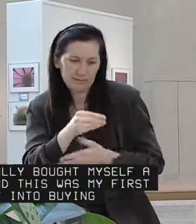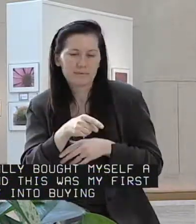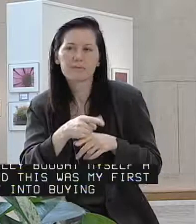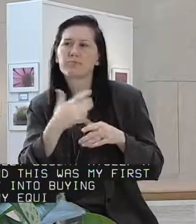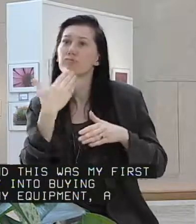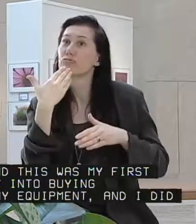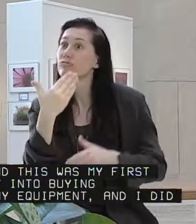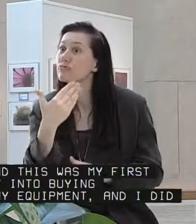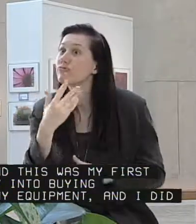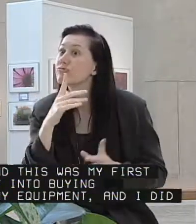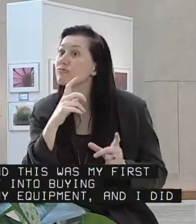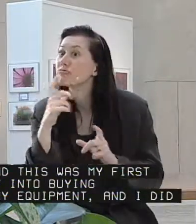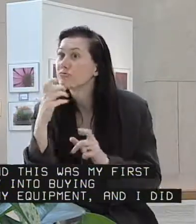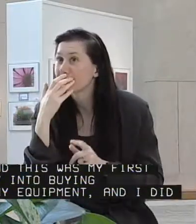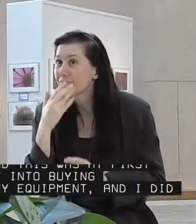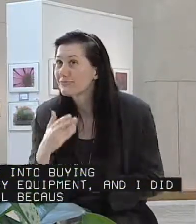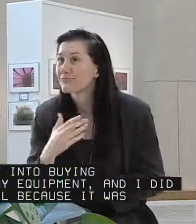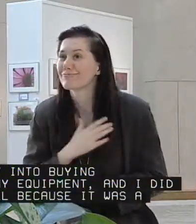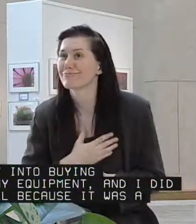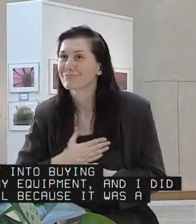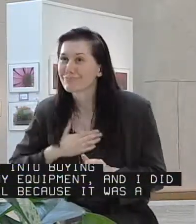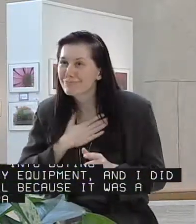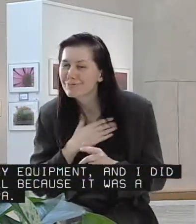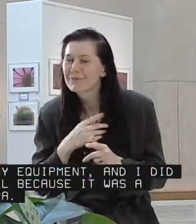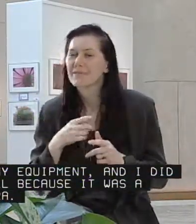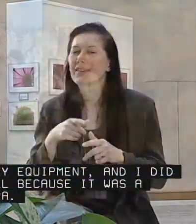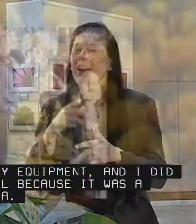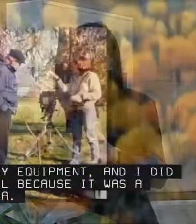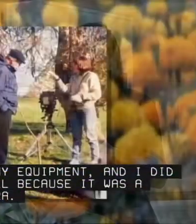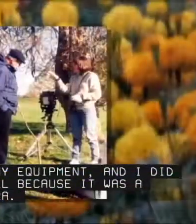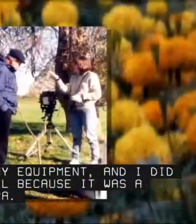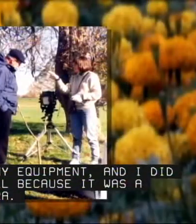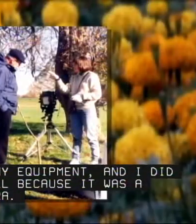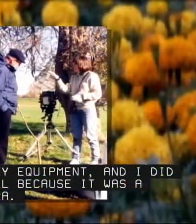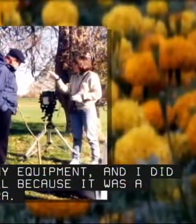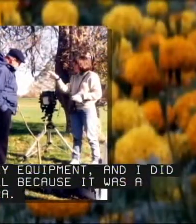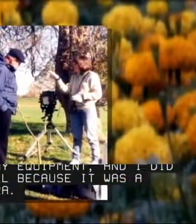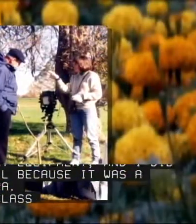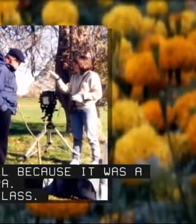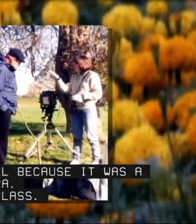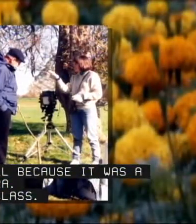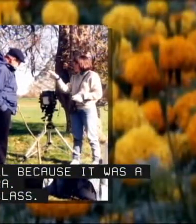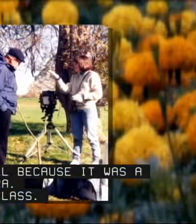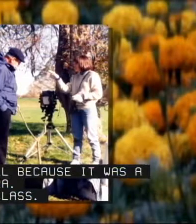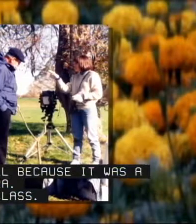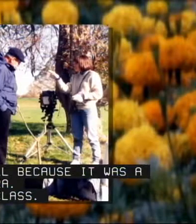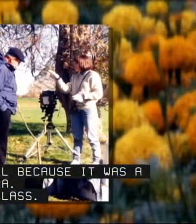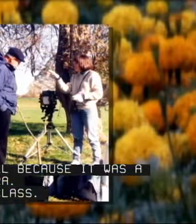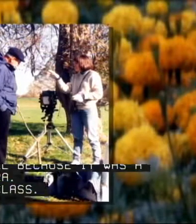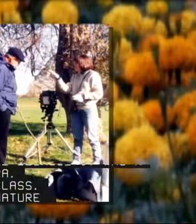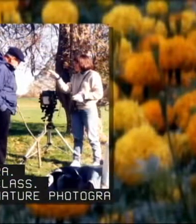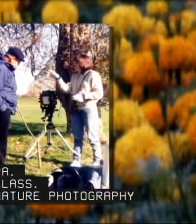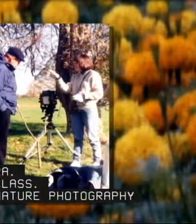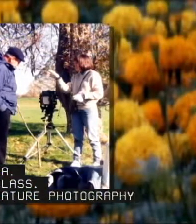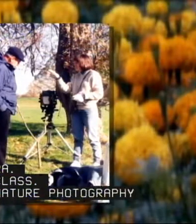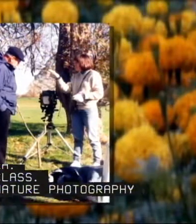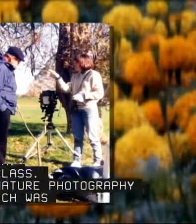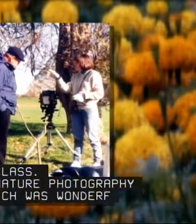buying photography equipment. And I did pretty well because it was a good camera. I took a class. It was a nature photography class,